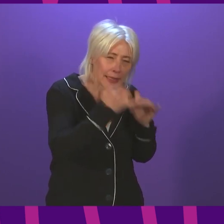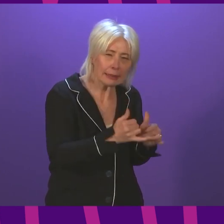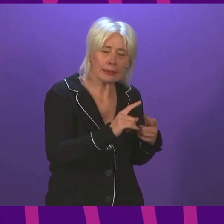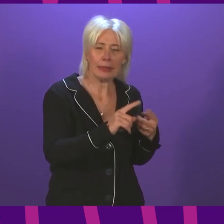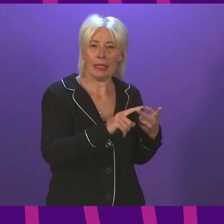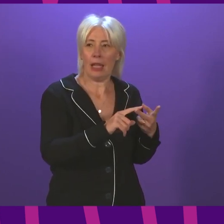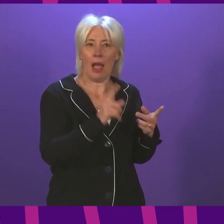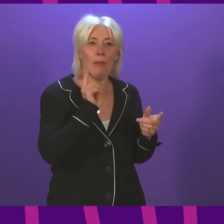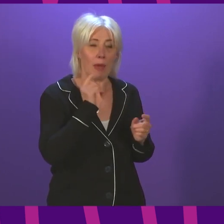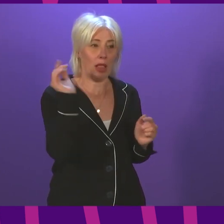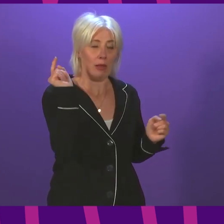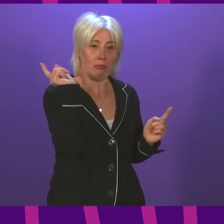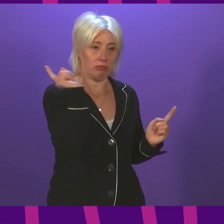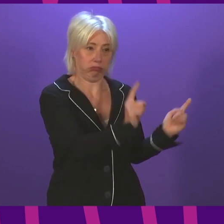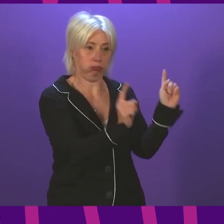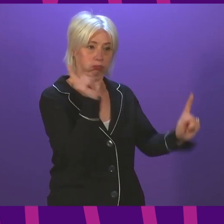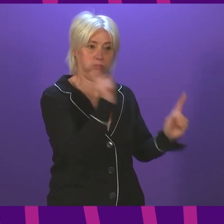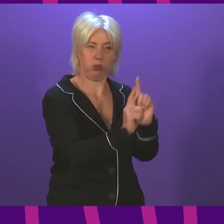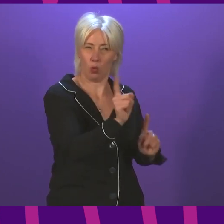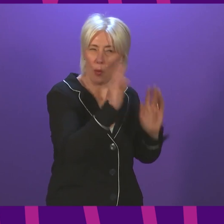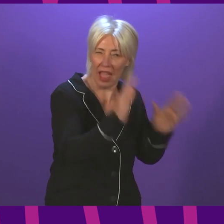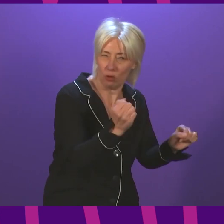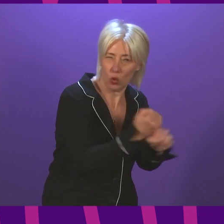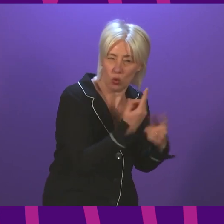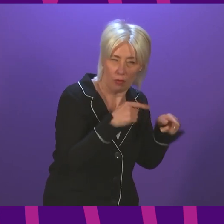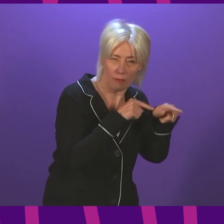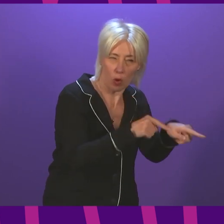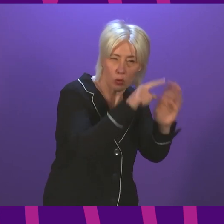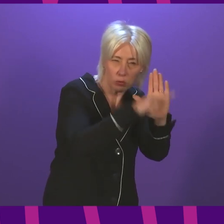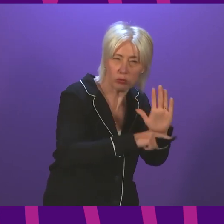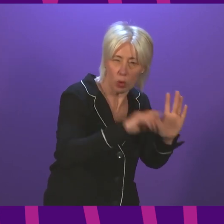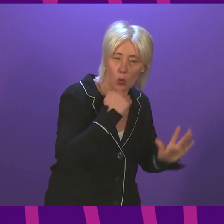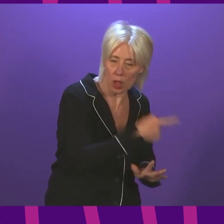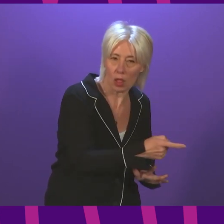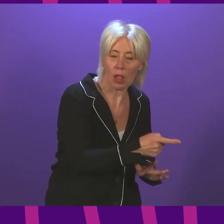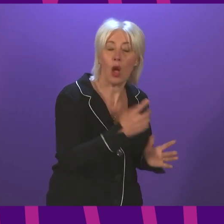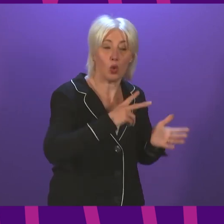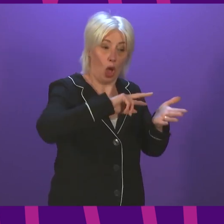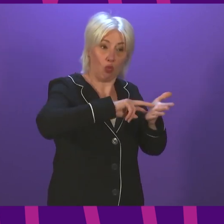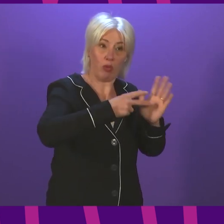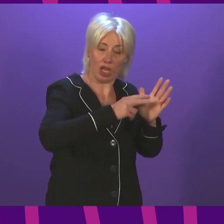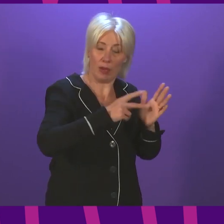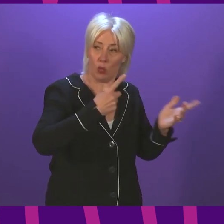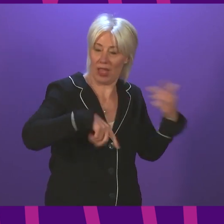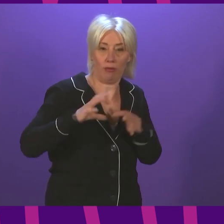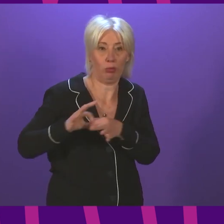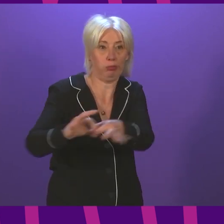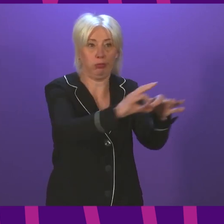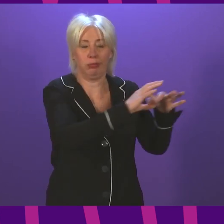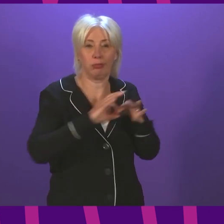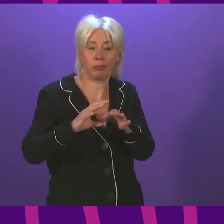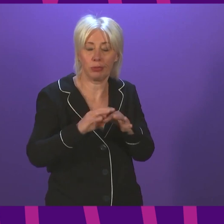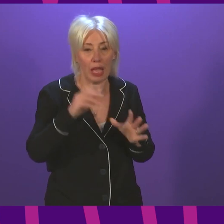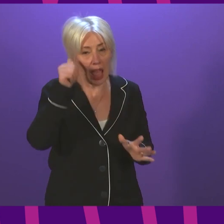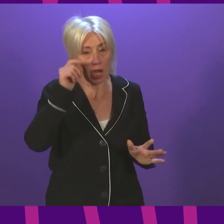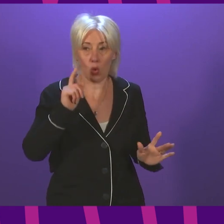that those attending COP will be required to comply with. And these are arrangements in which we are cooperating with others. And I know all